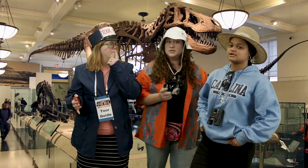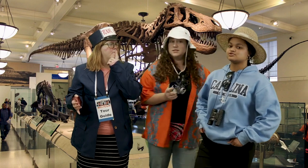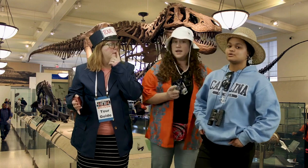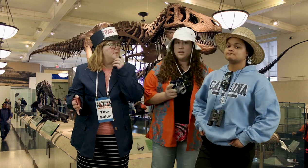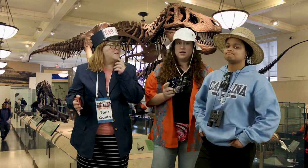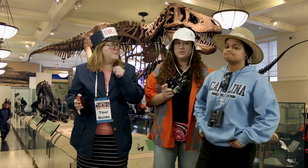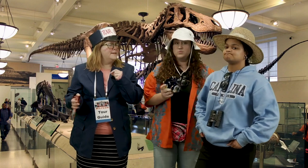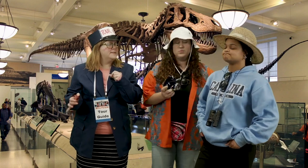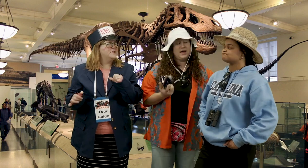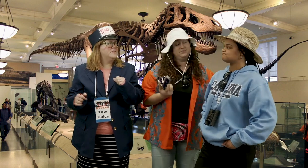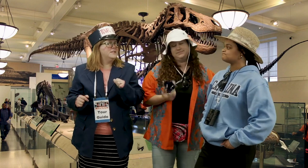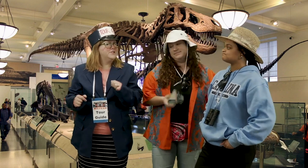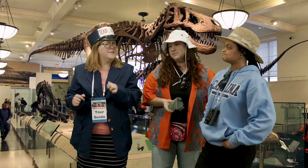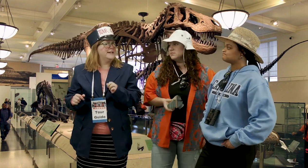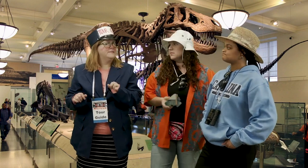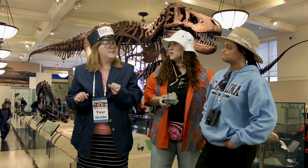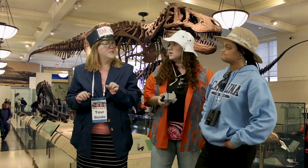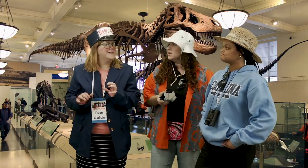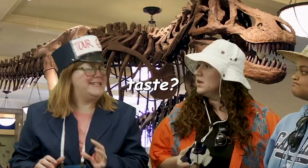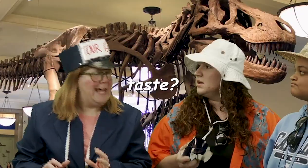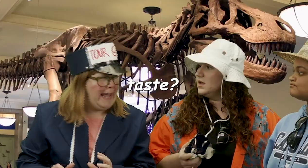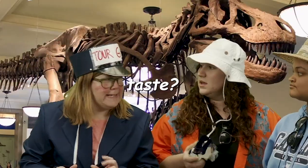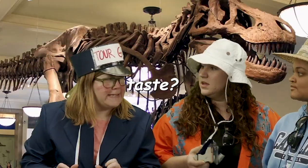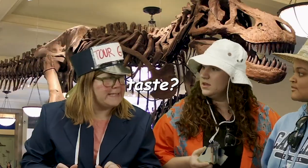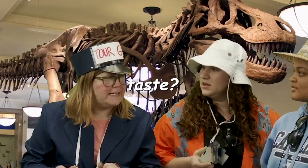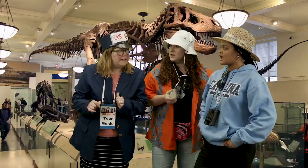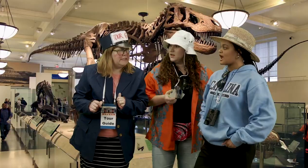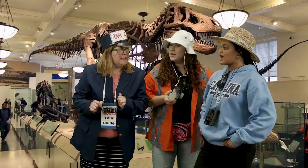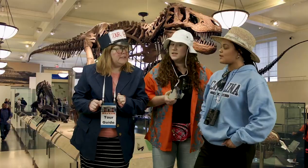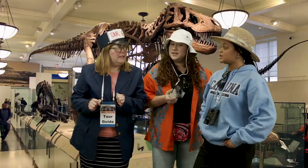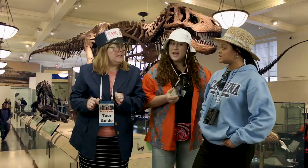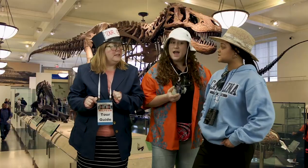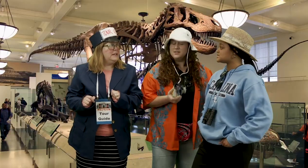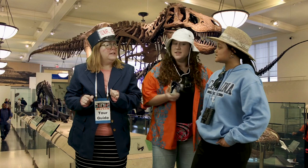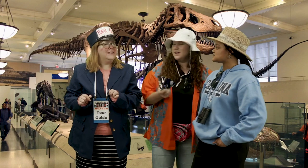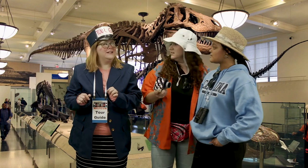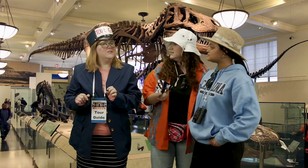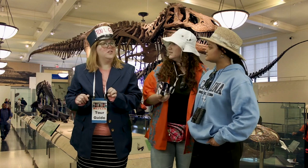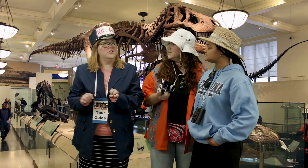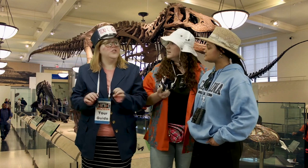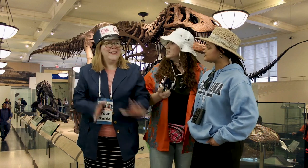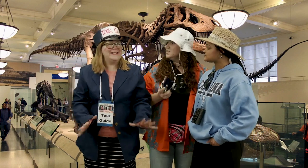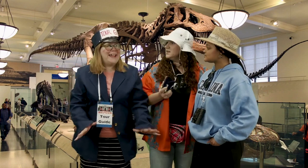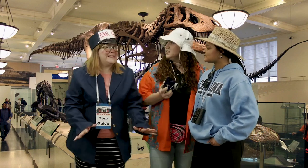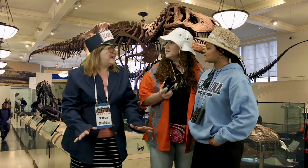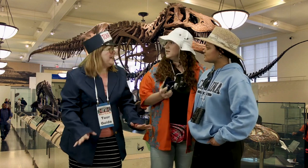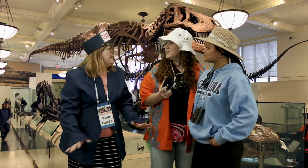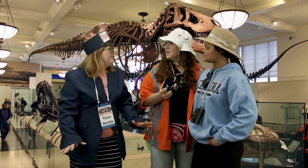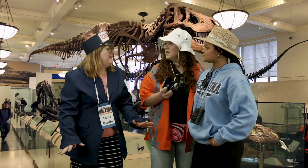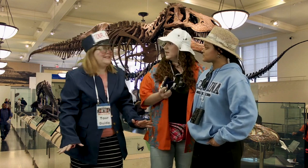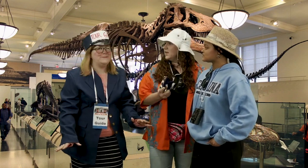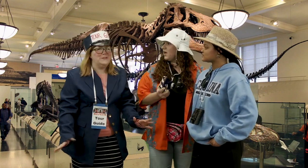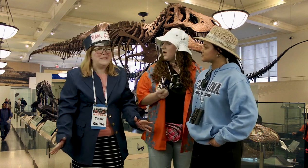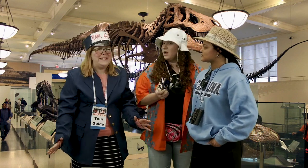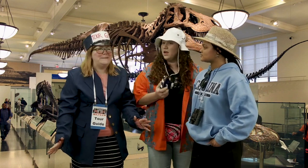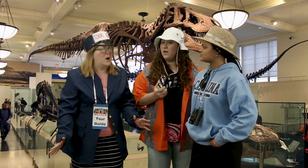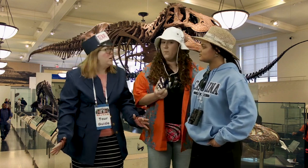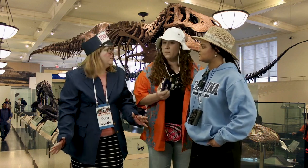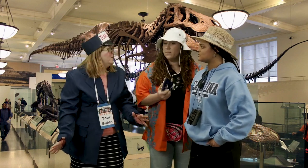dinosaur excuse me did you say did you say taste I we did say taste you're not tasting anything in this museum are you